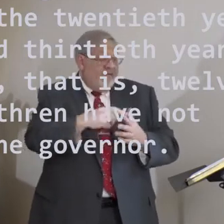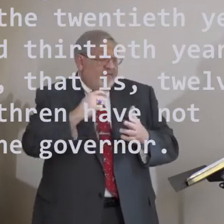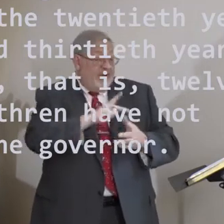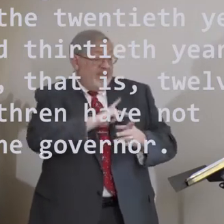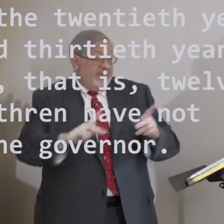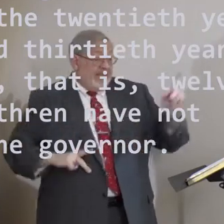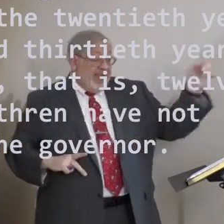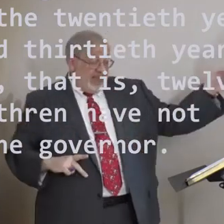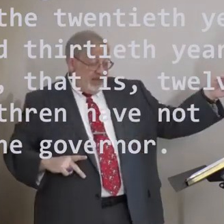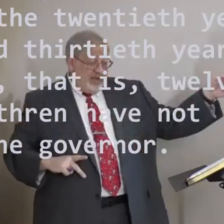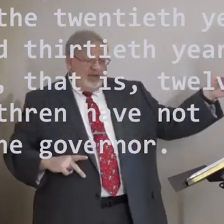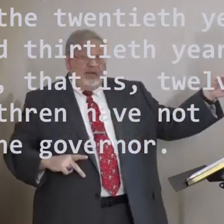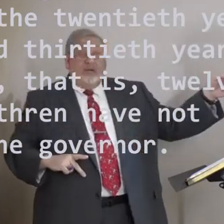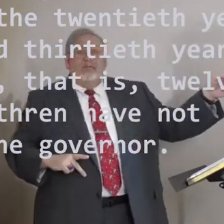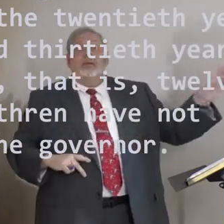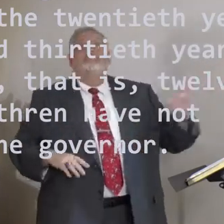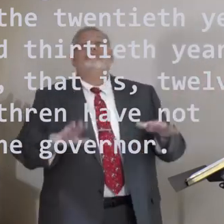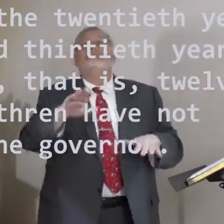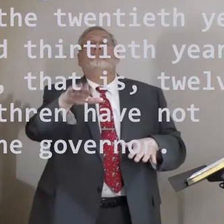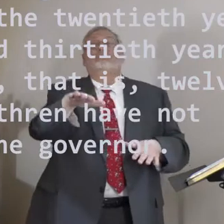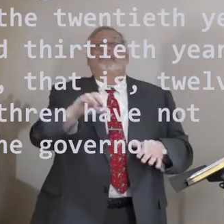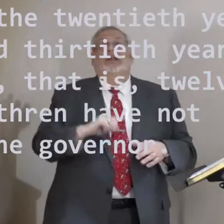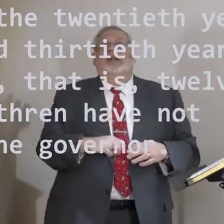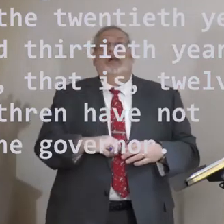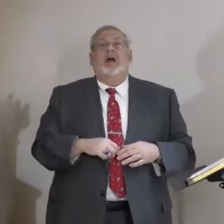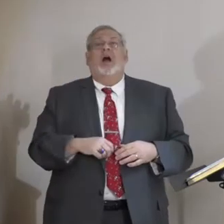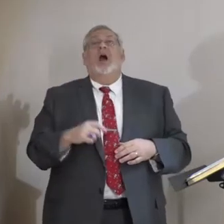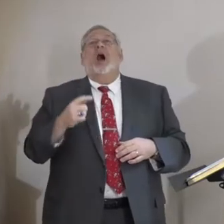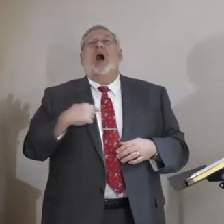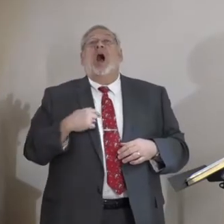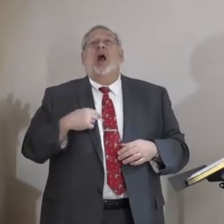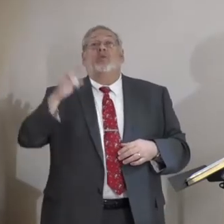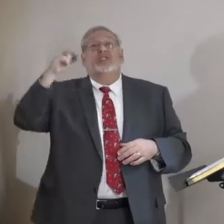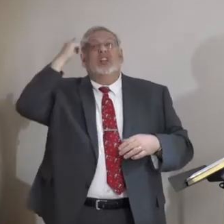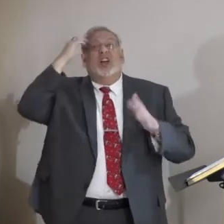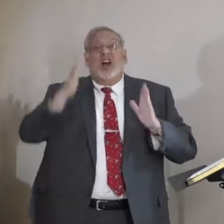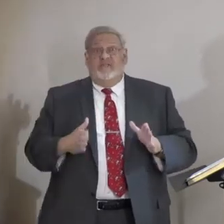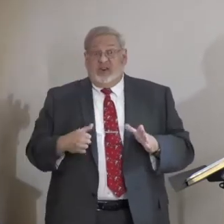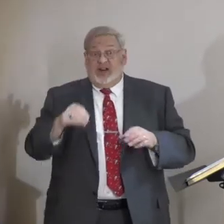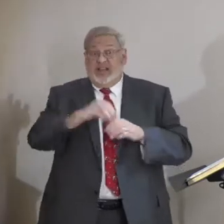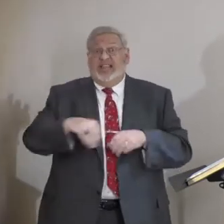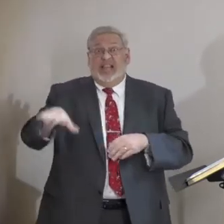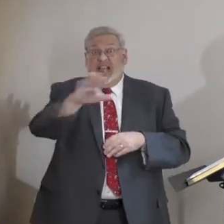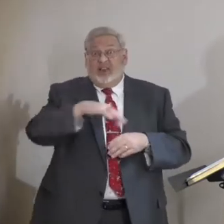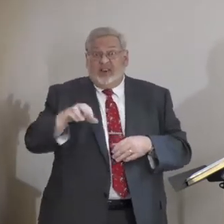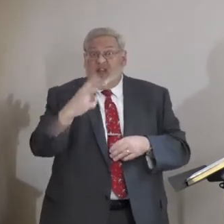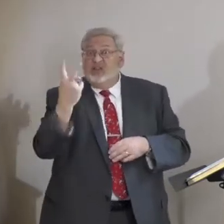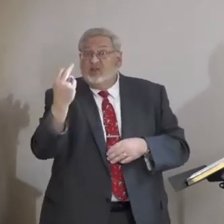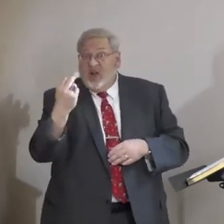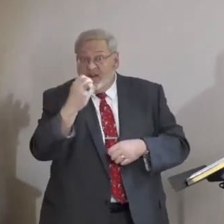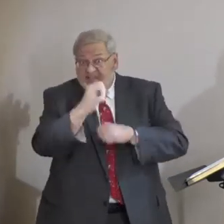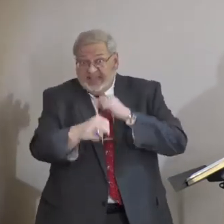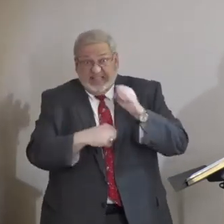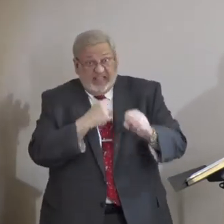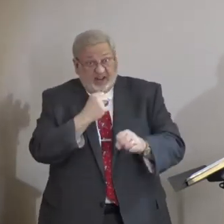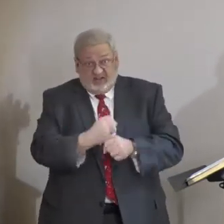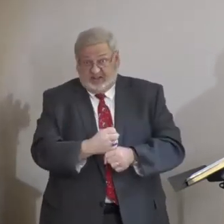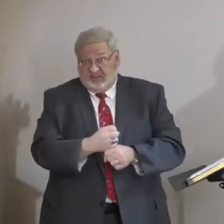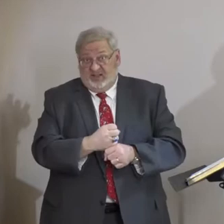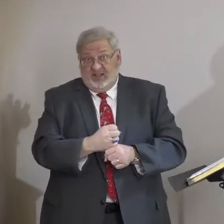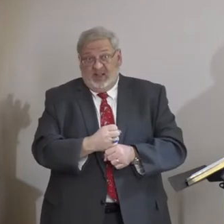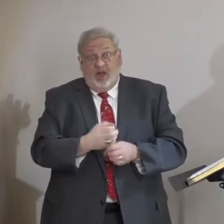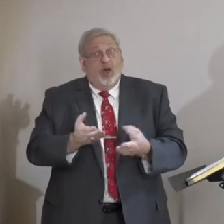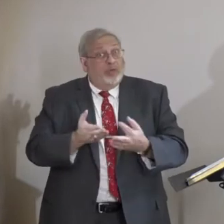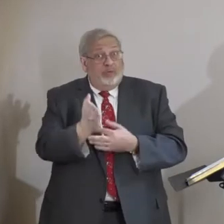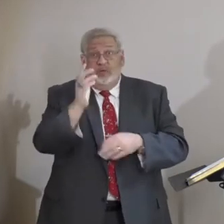So Nehemiah is telling these people, listen, I was the governor in this area for 12 years. And